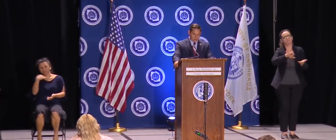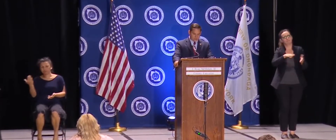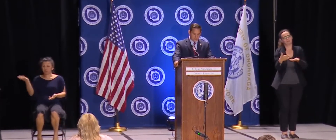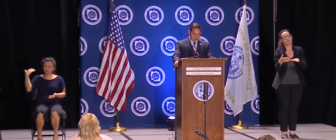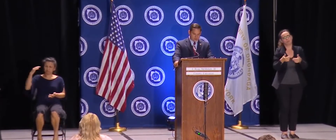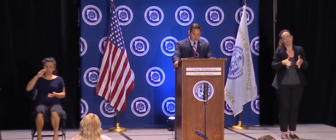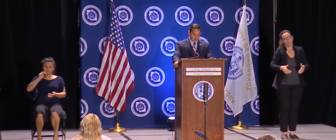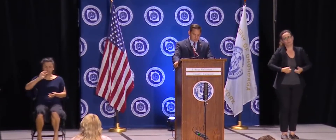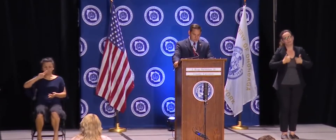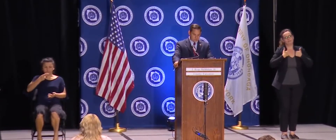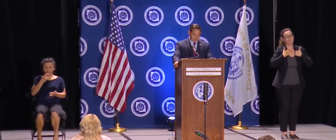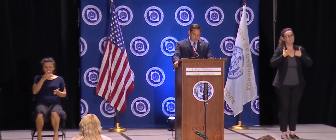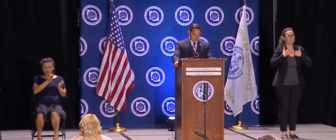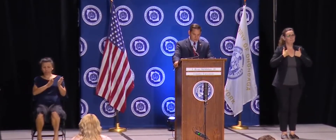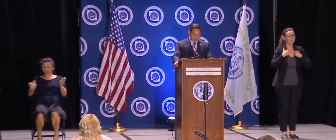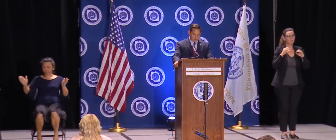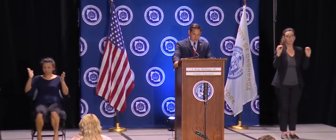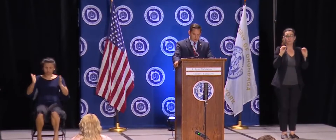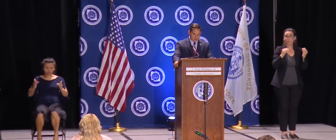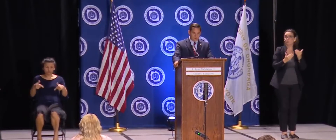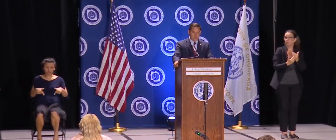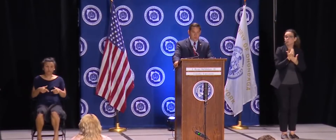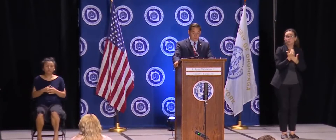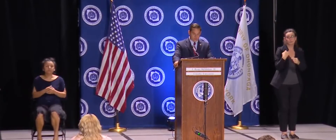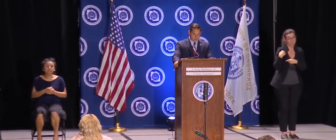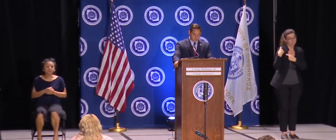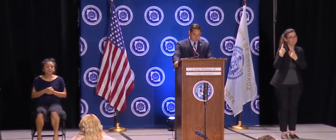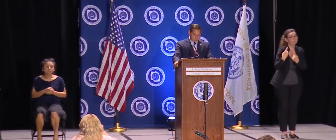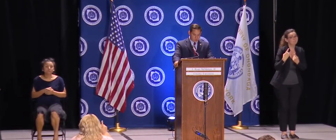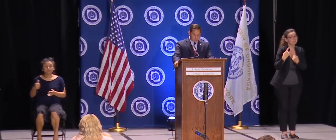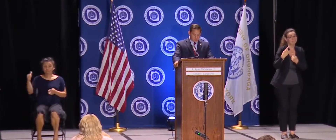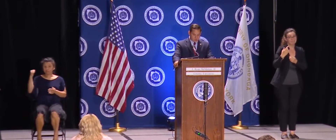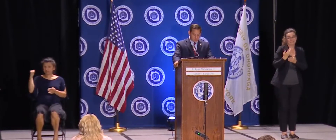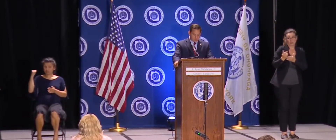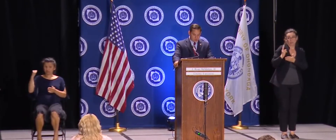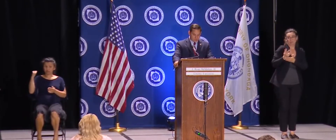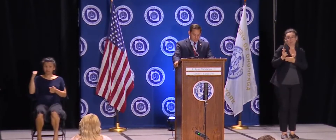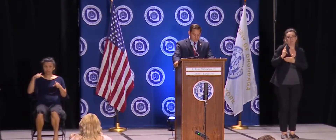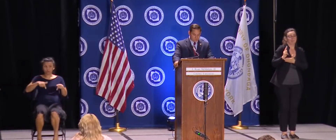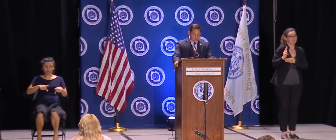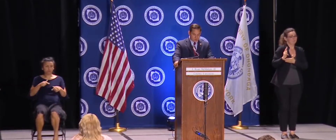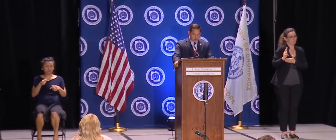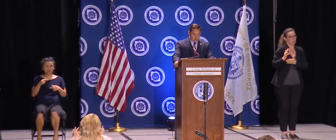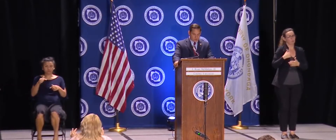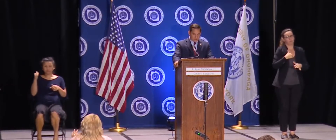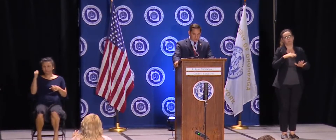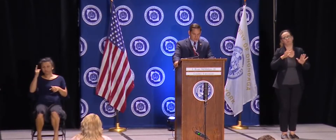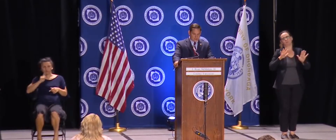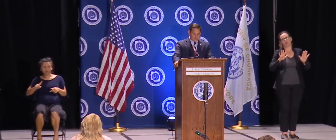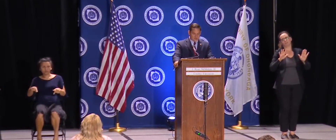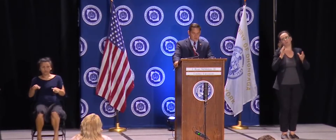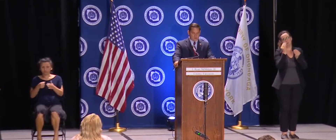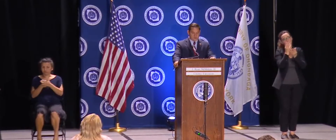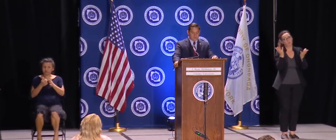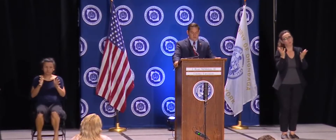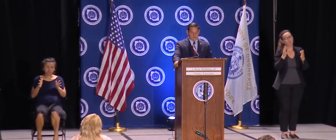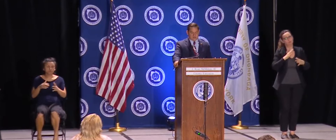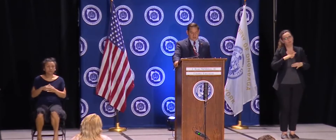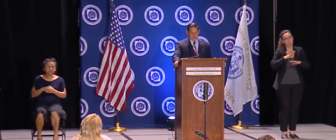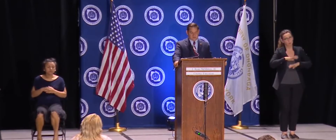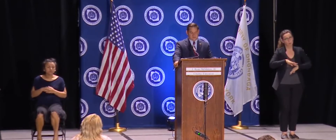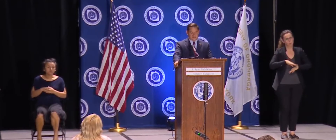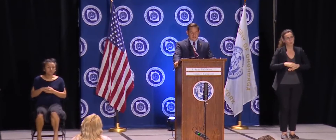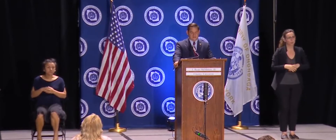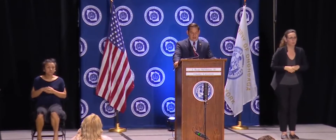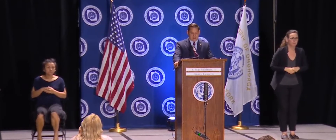no new deaths over the last 24 hours and over the weekend. So good news there. Related to testing, we've received